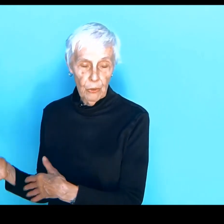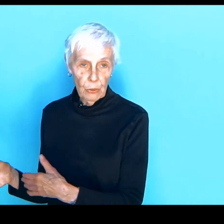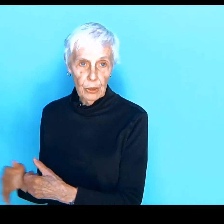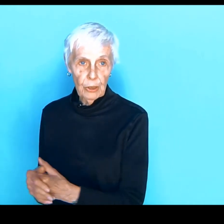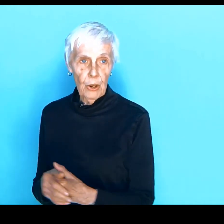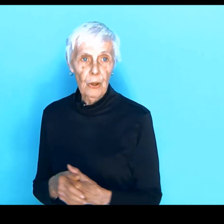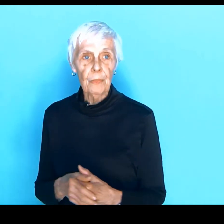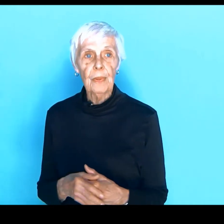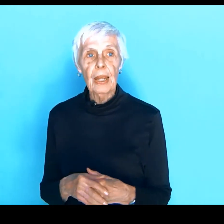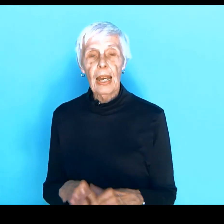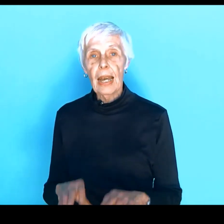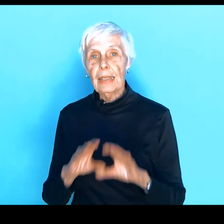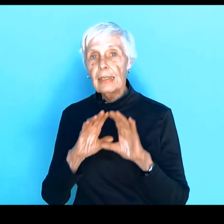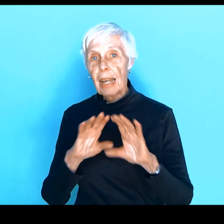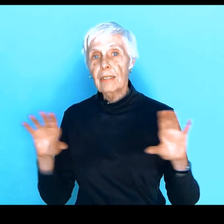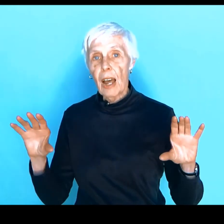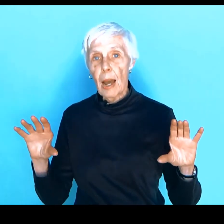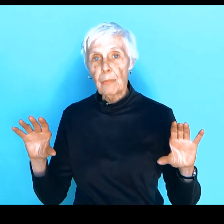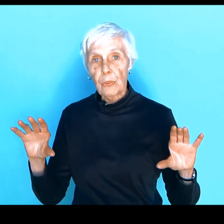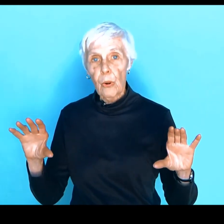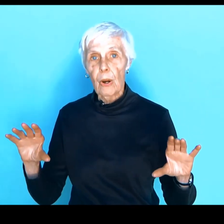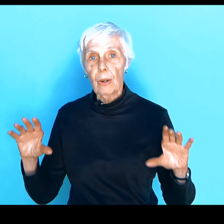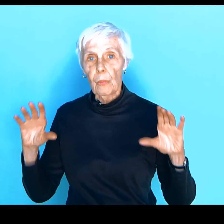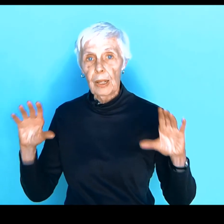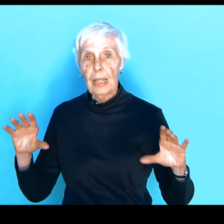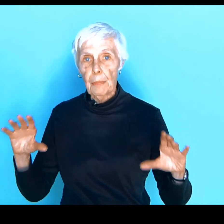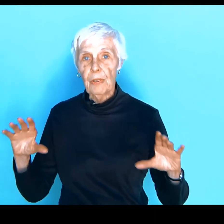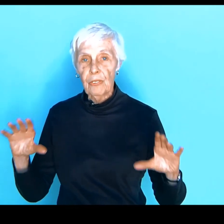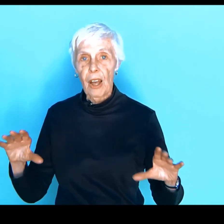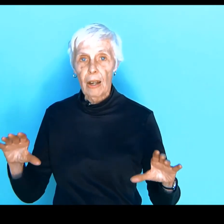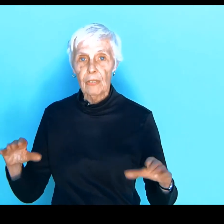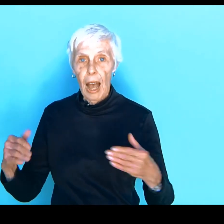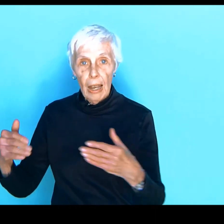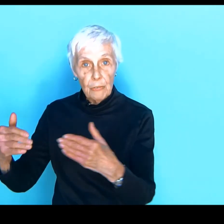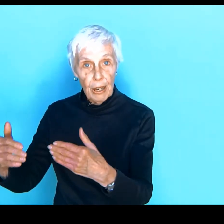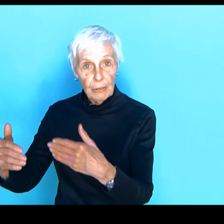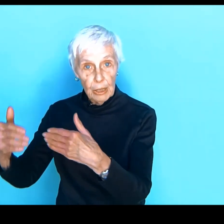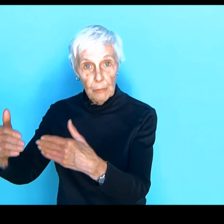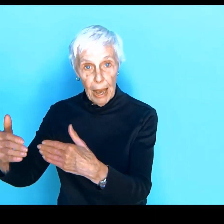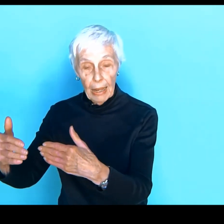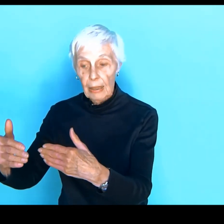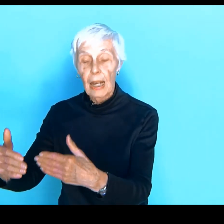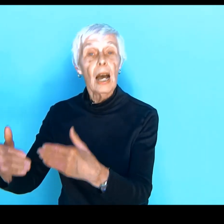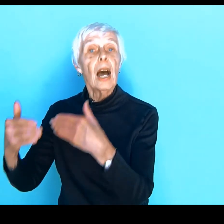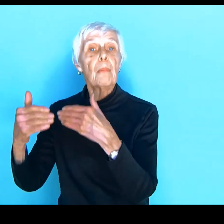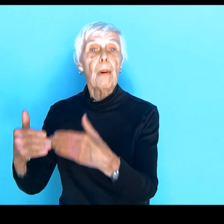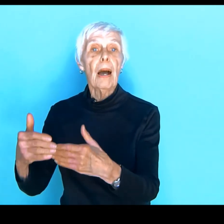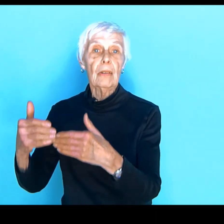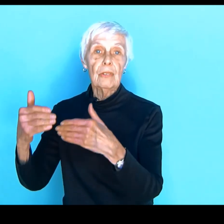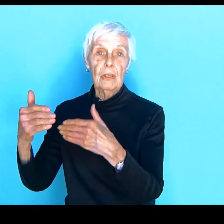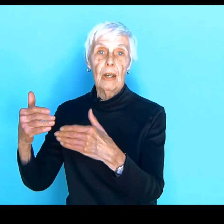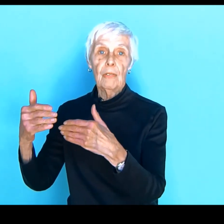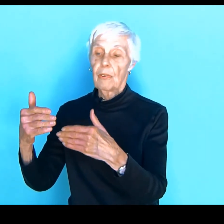had folded it all. In that top drawer where he kept his socks, I found in the back a box of